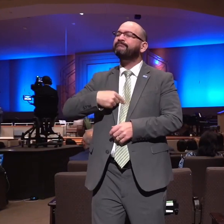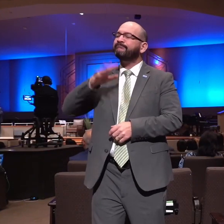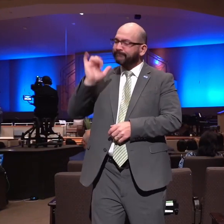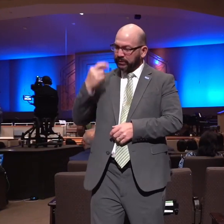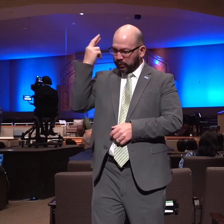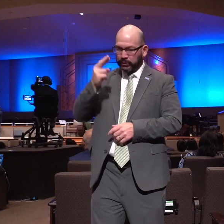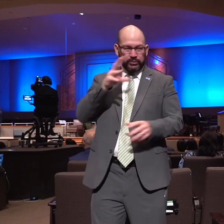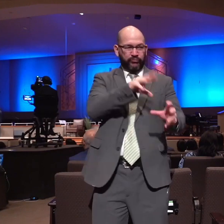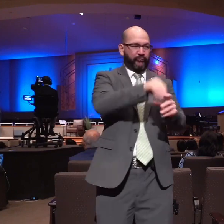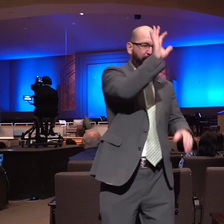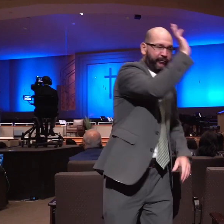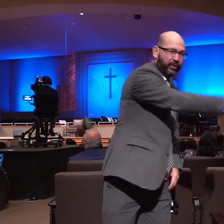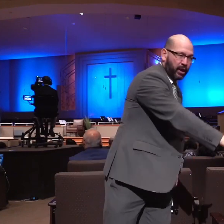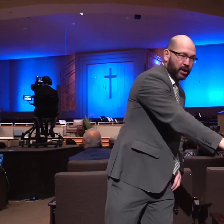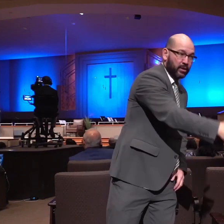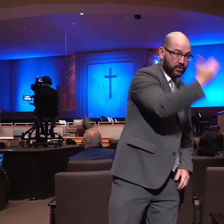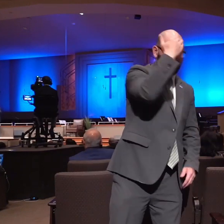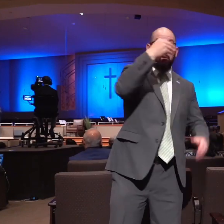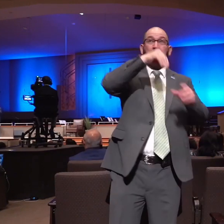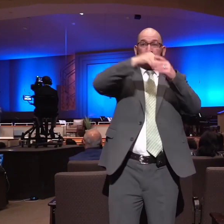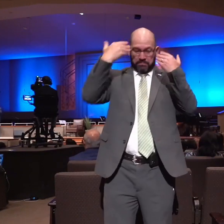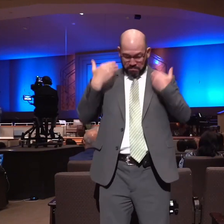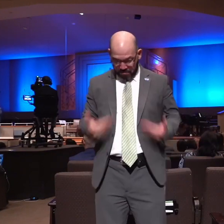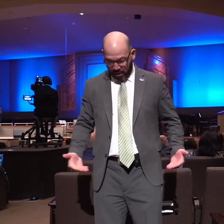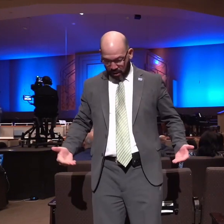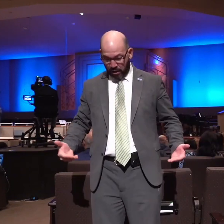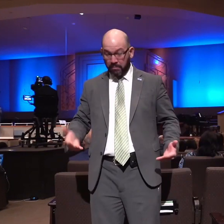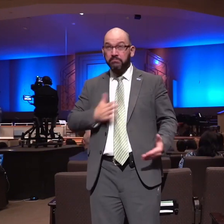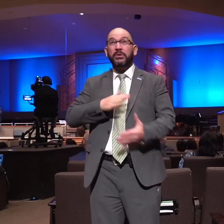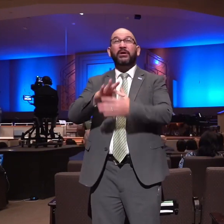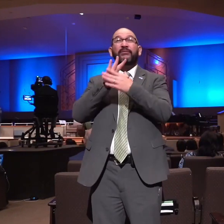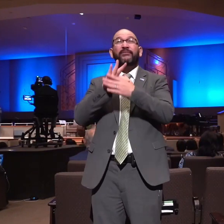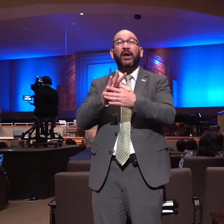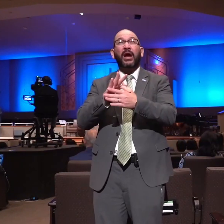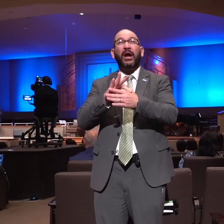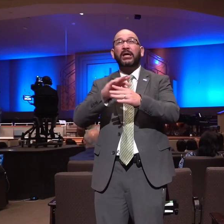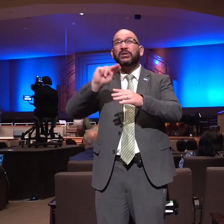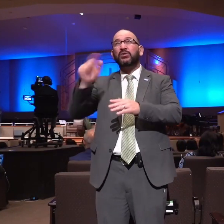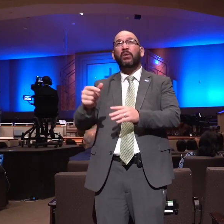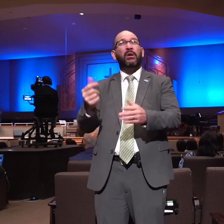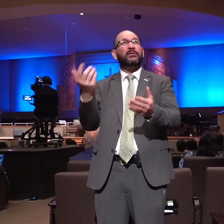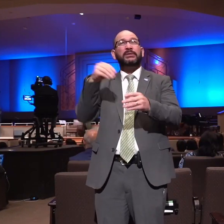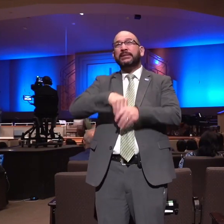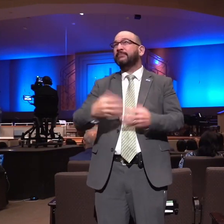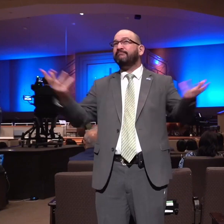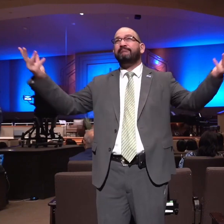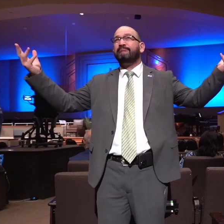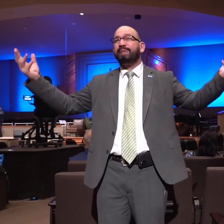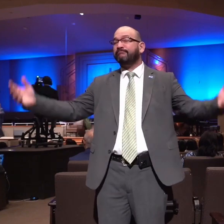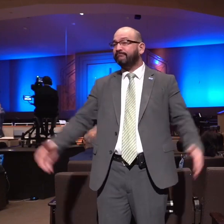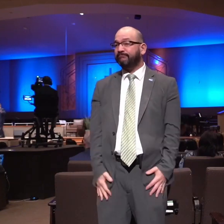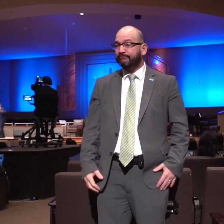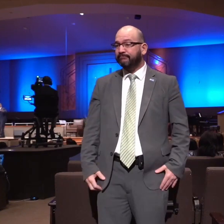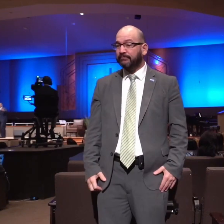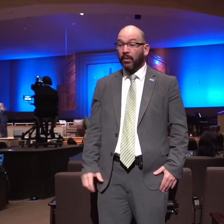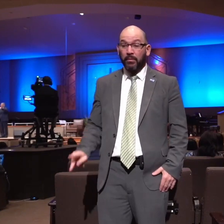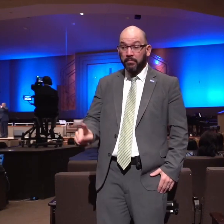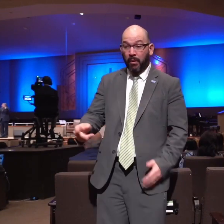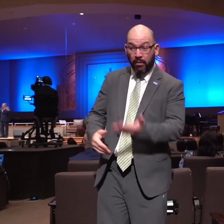know that in me that is in my flesh dwelleth no good thing you see the apostle paul in all of the things